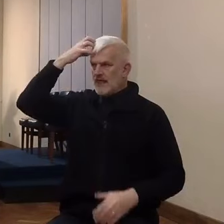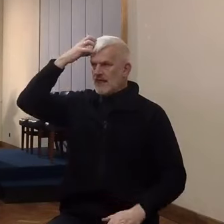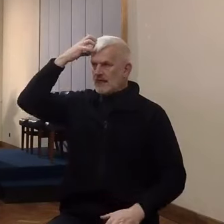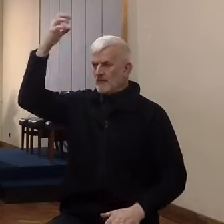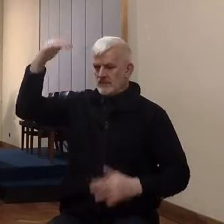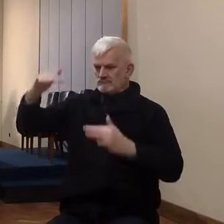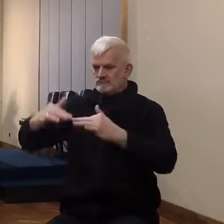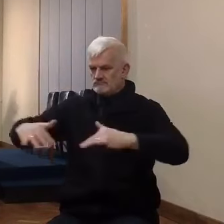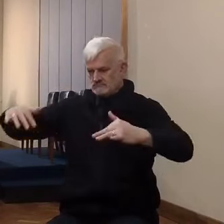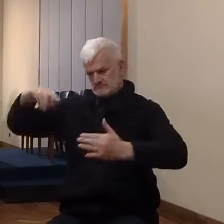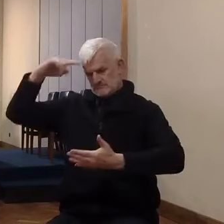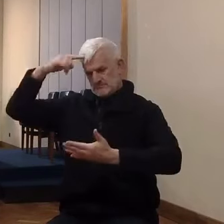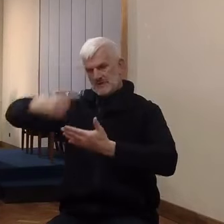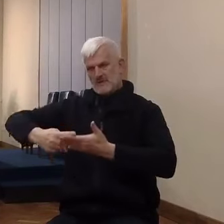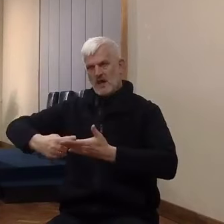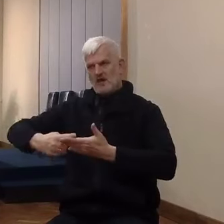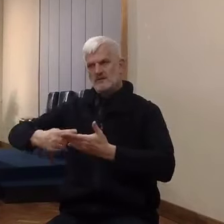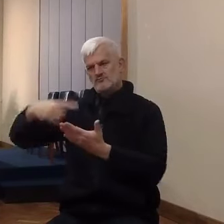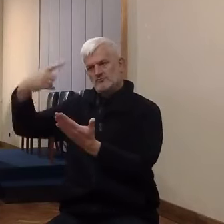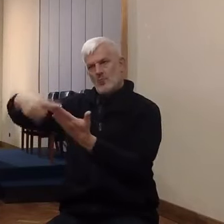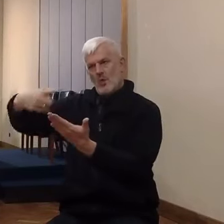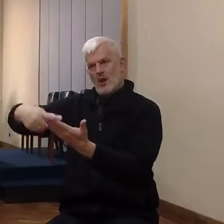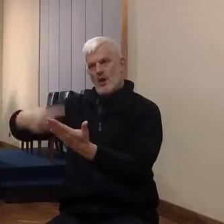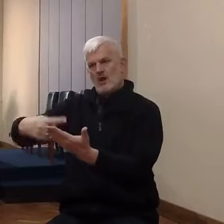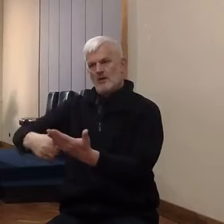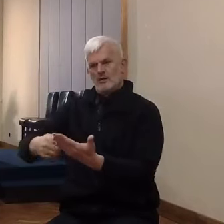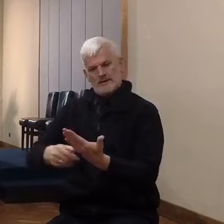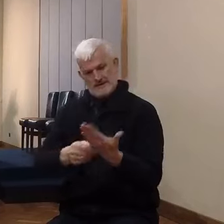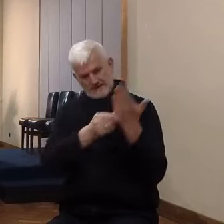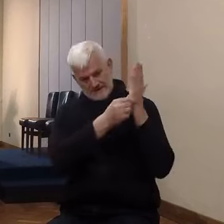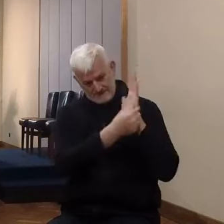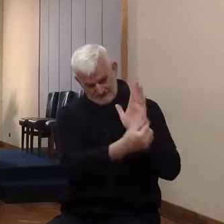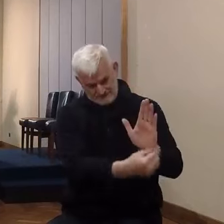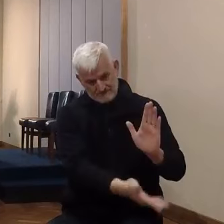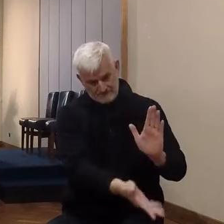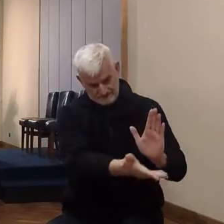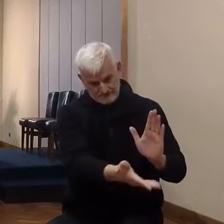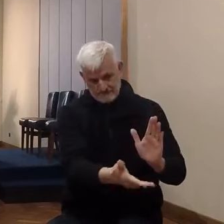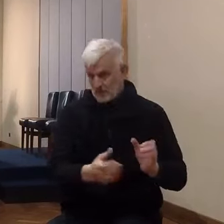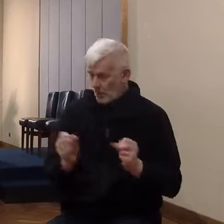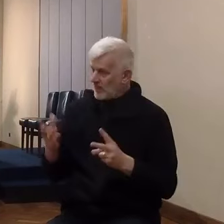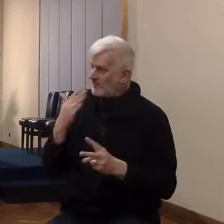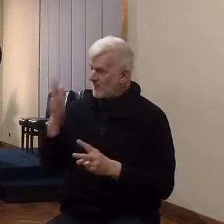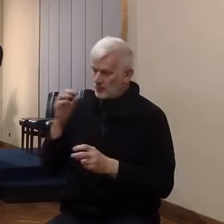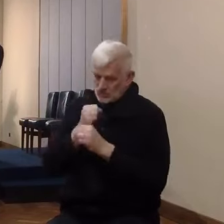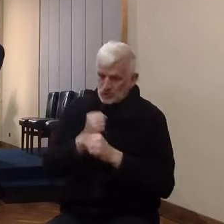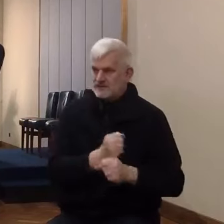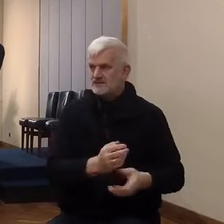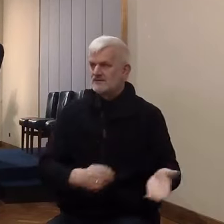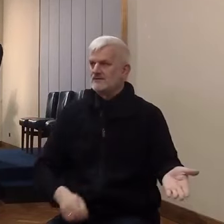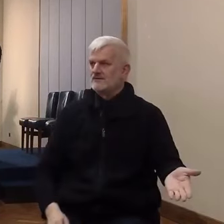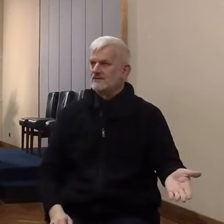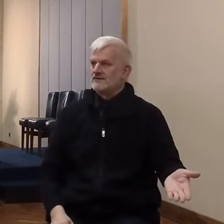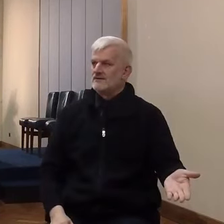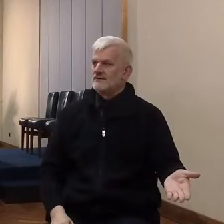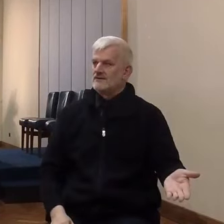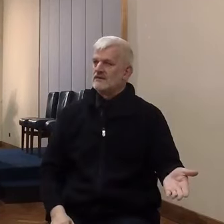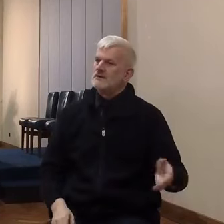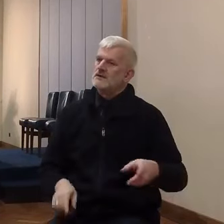service. The civil service that influences it and carries it up. And it's something rather like that. God determines